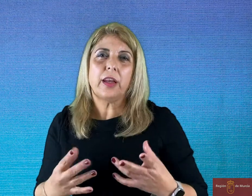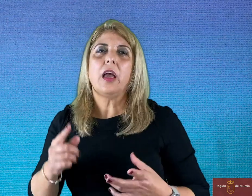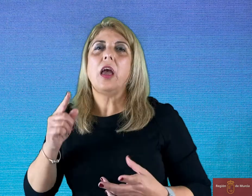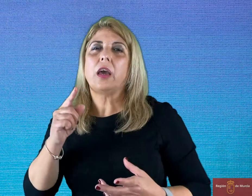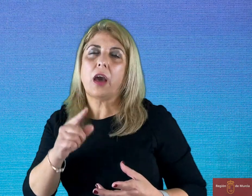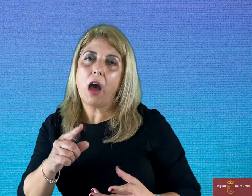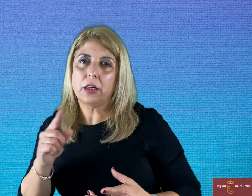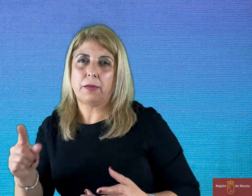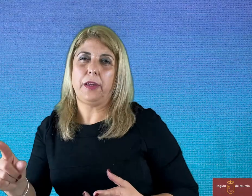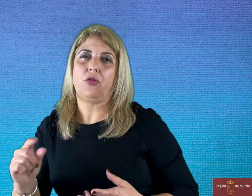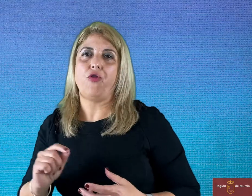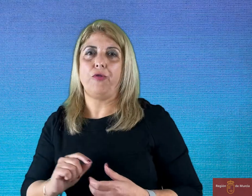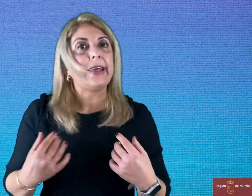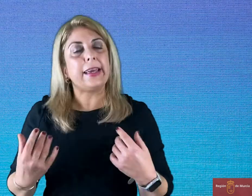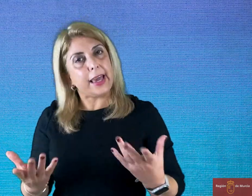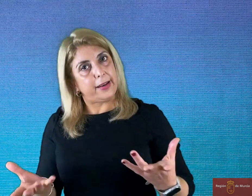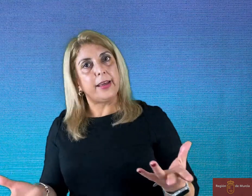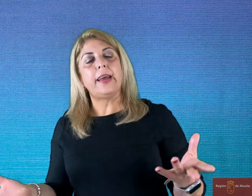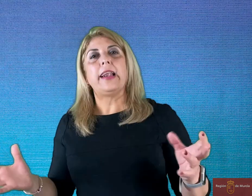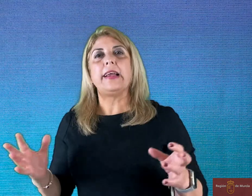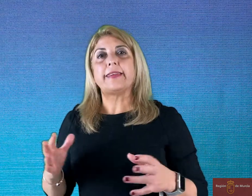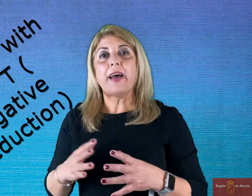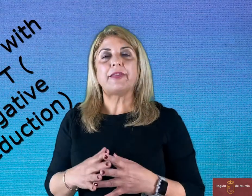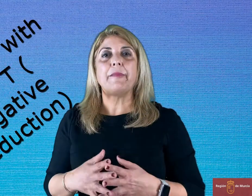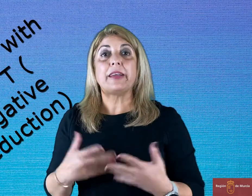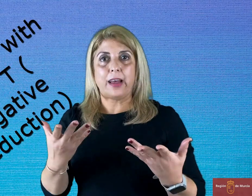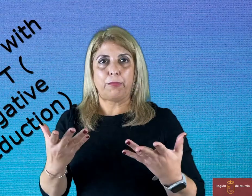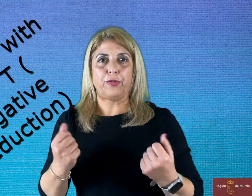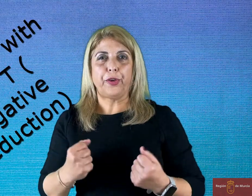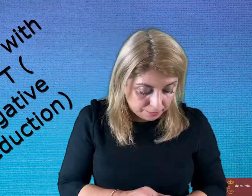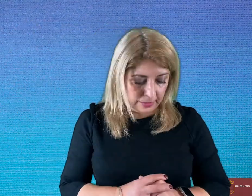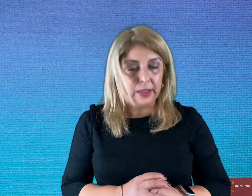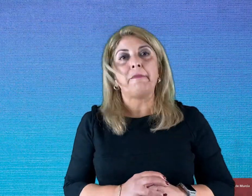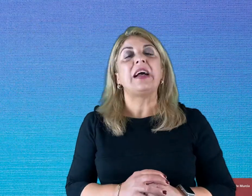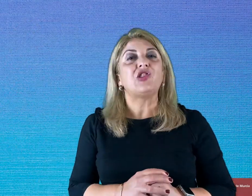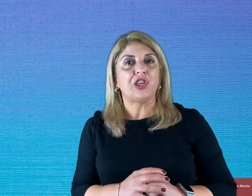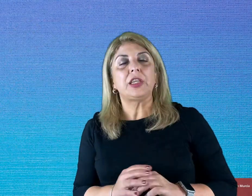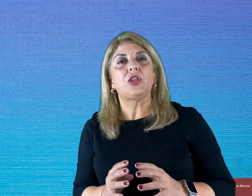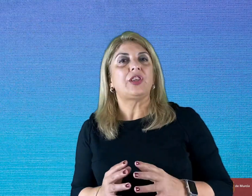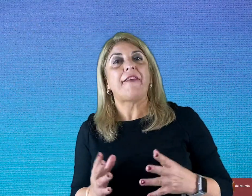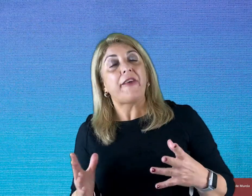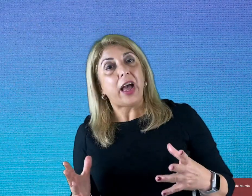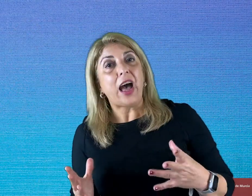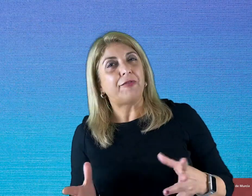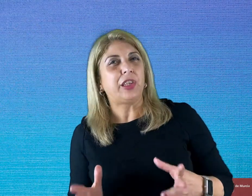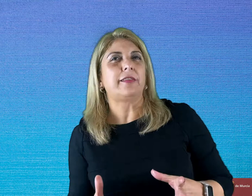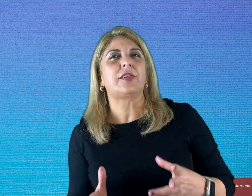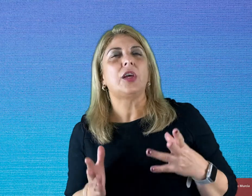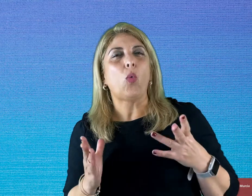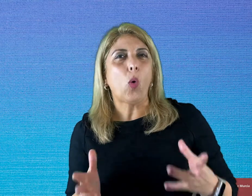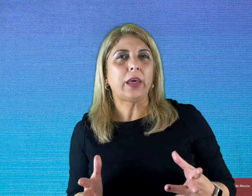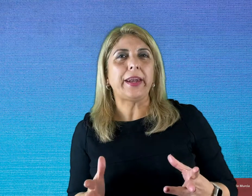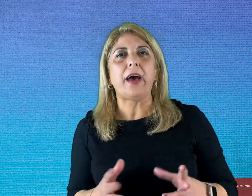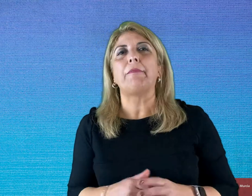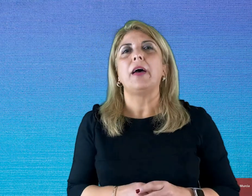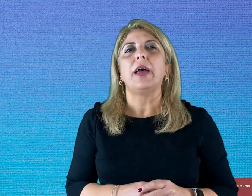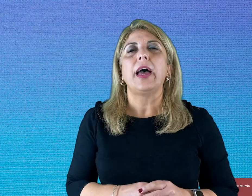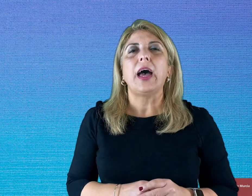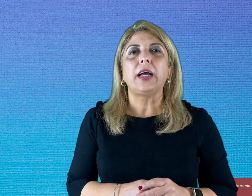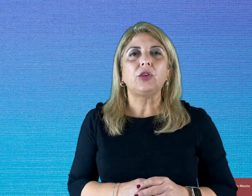can't be true. Again, let's have some examples for you. Imagine you have just woken up and you